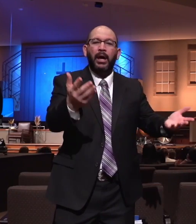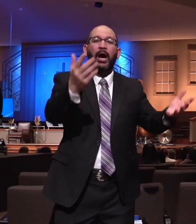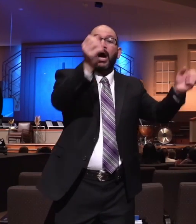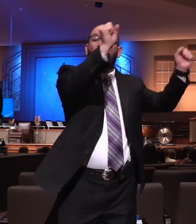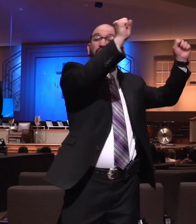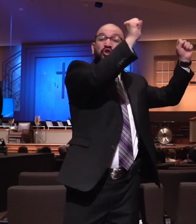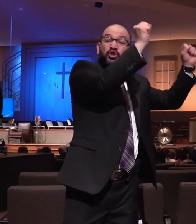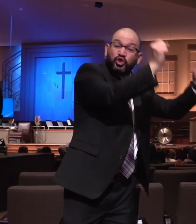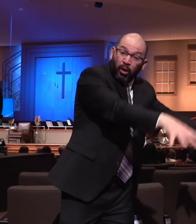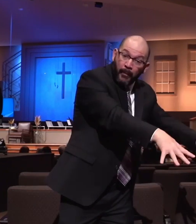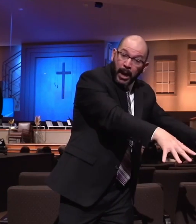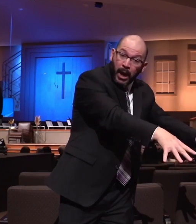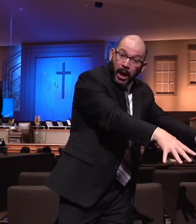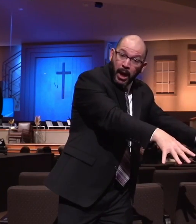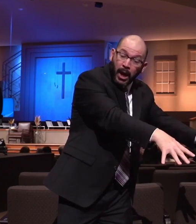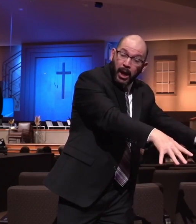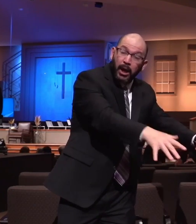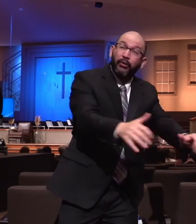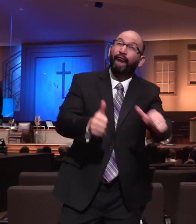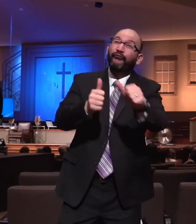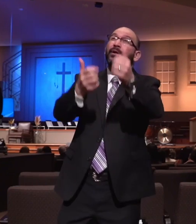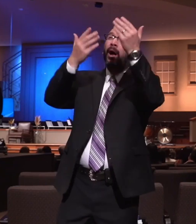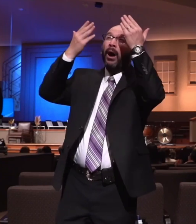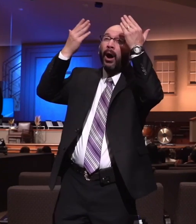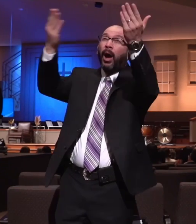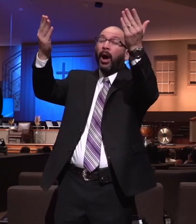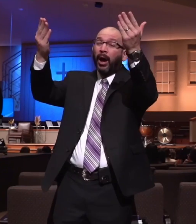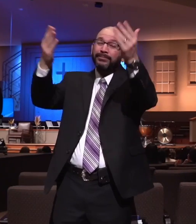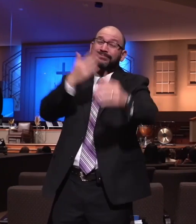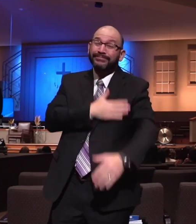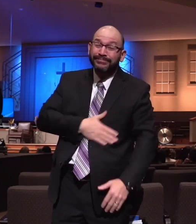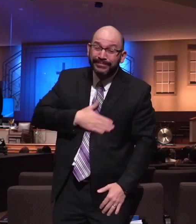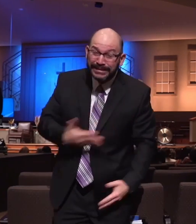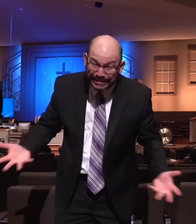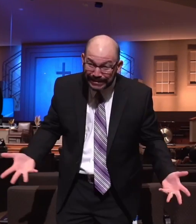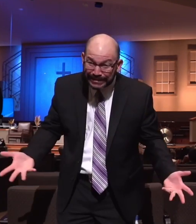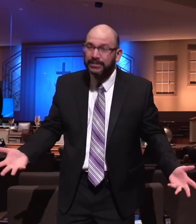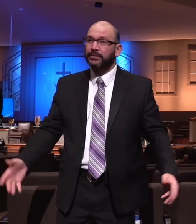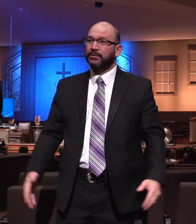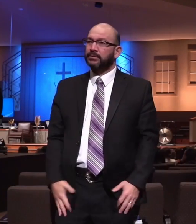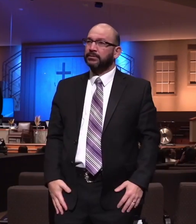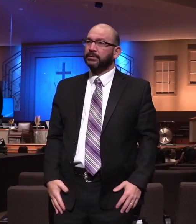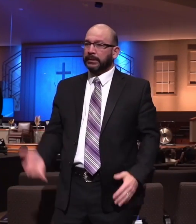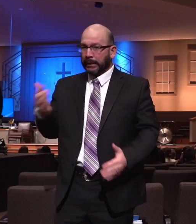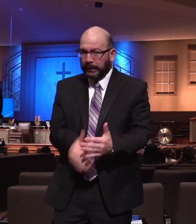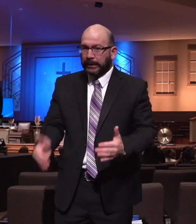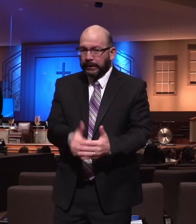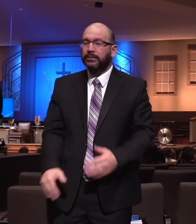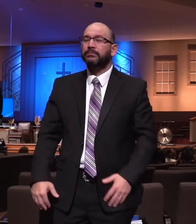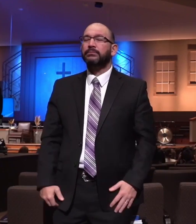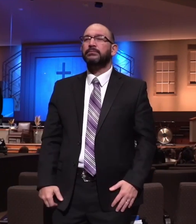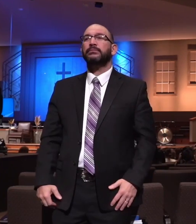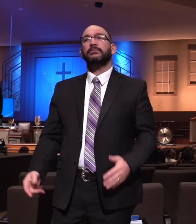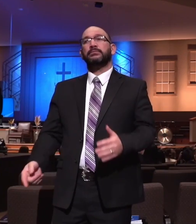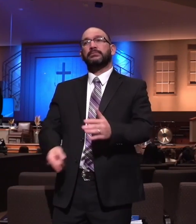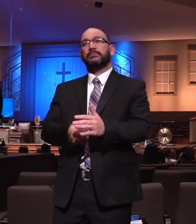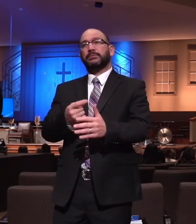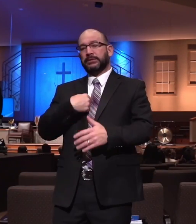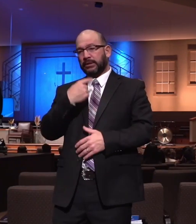makes all the difference. Just getting back to the Word of God. And I like to sometimes say this. It sow a thought,